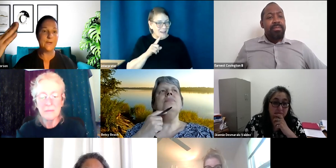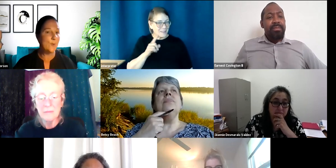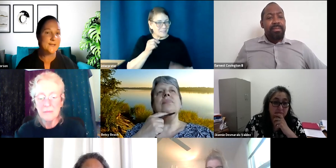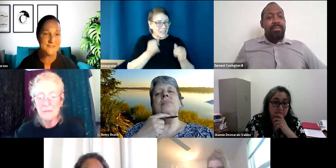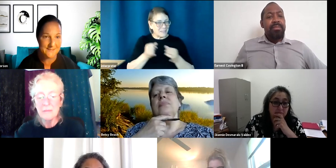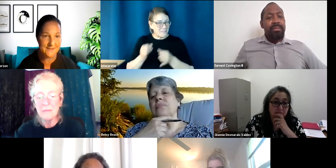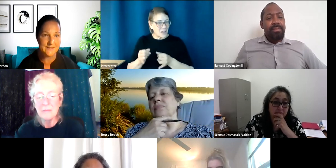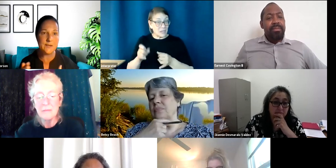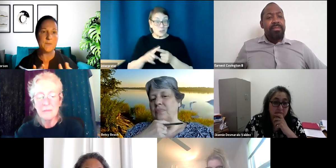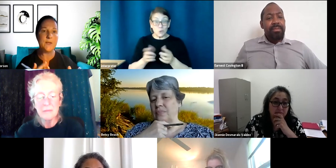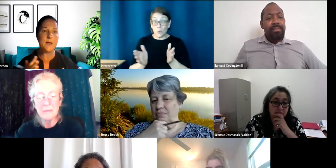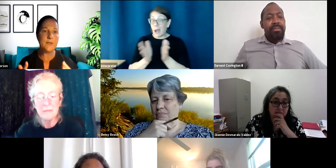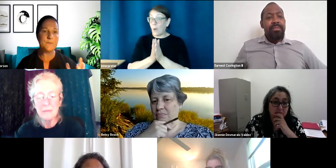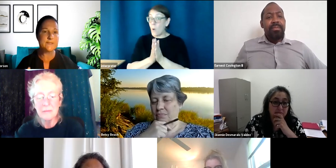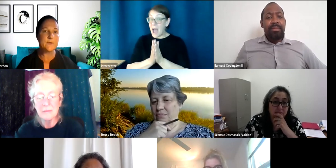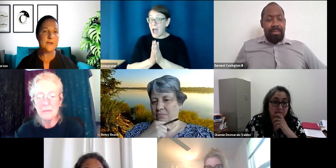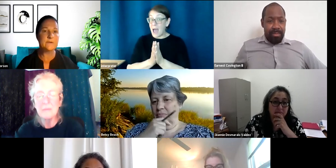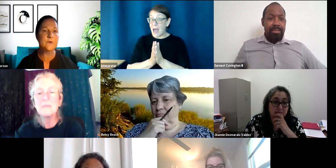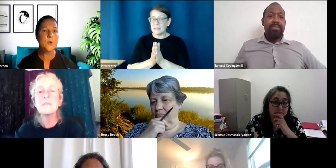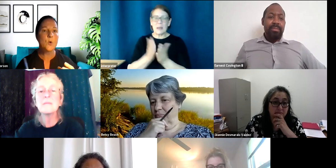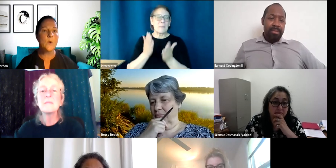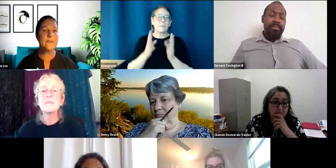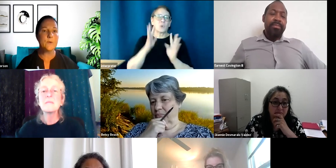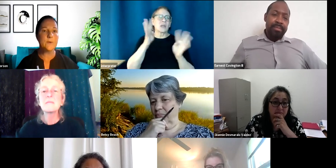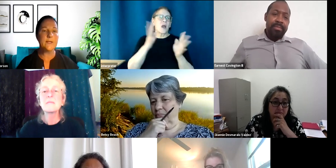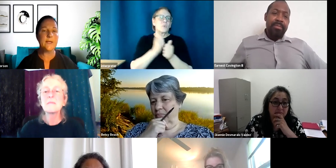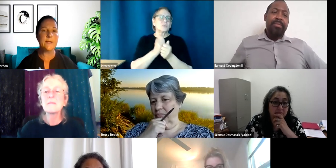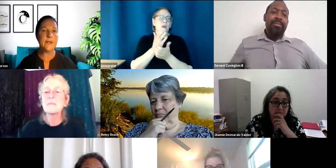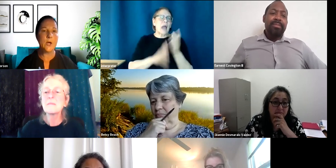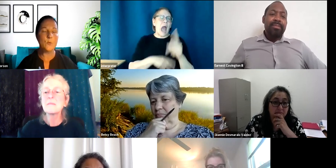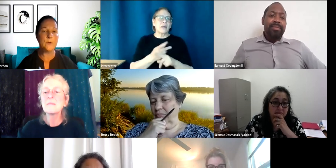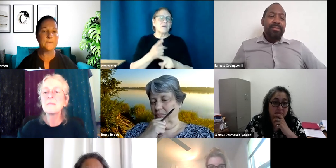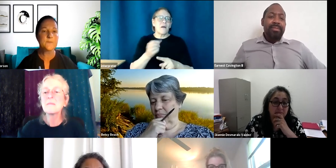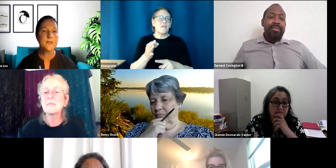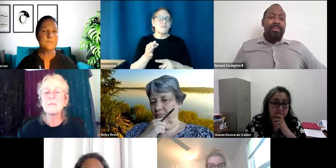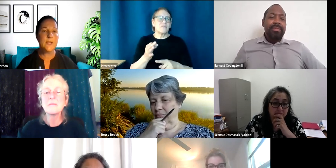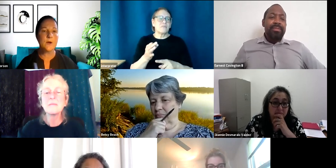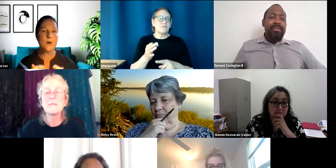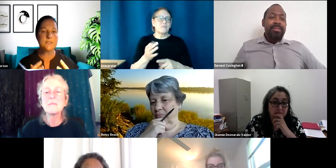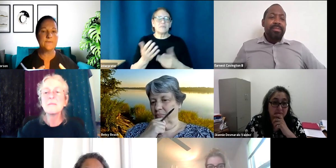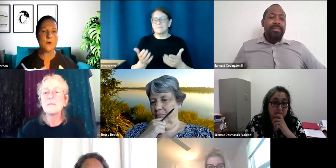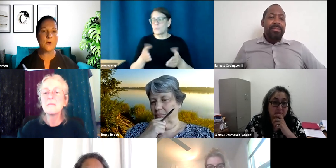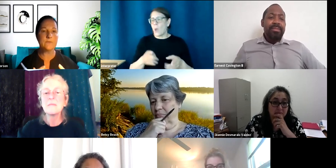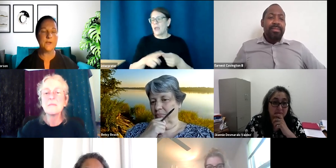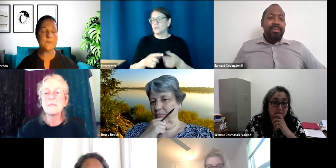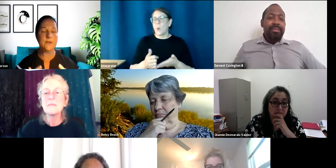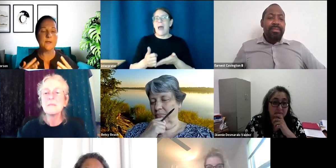request it and maybe coming up with some kind of way that we can help make our deaf and hard of hearing.